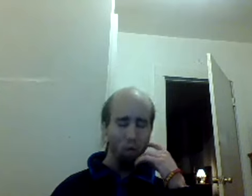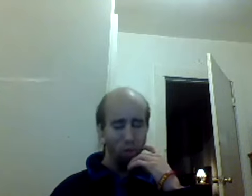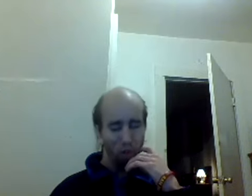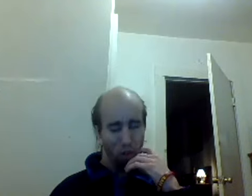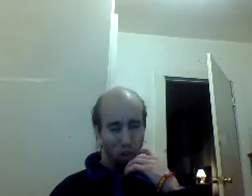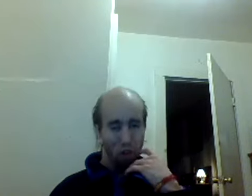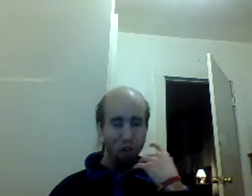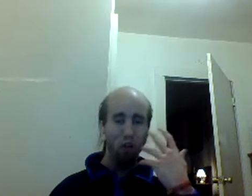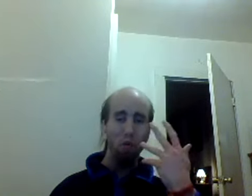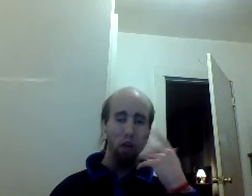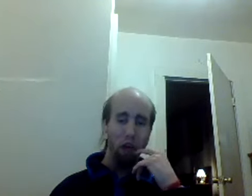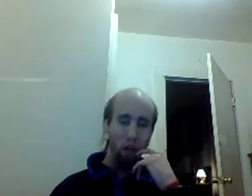to discriminate